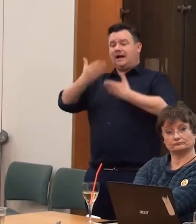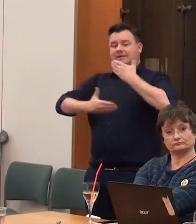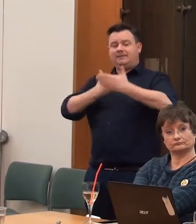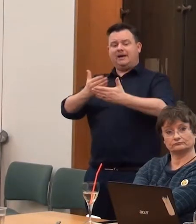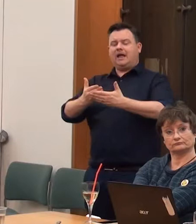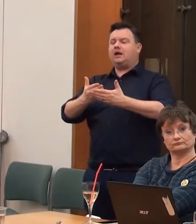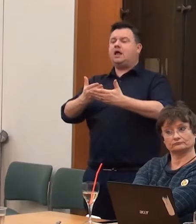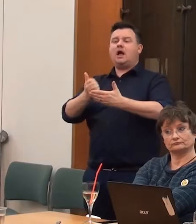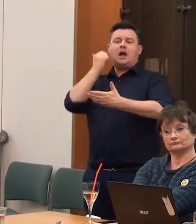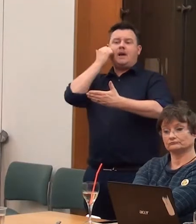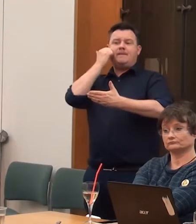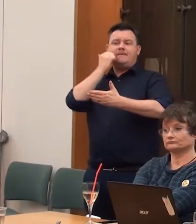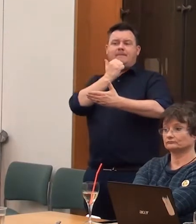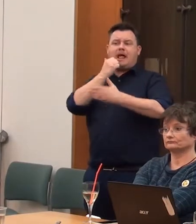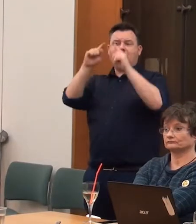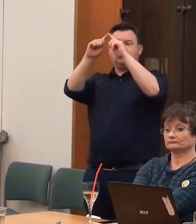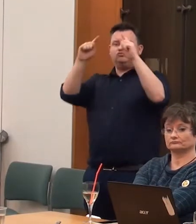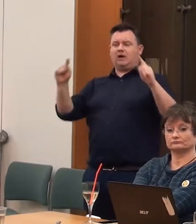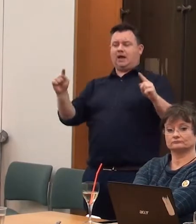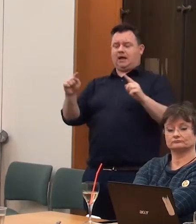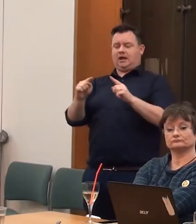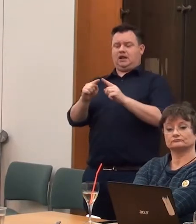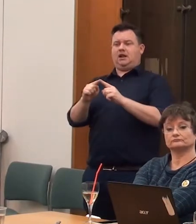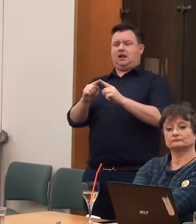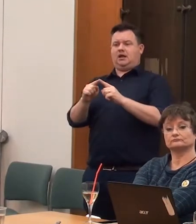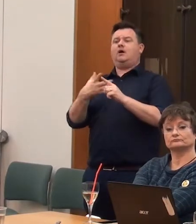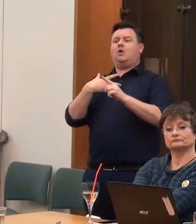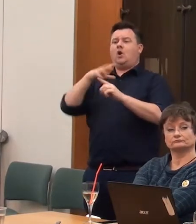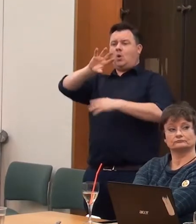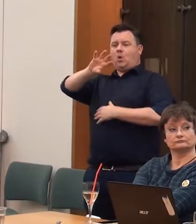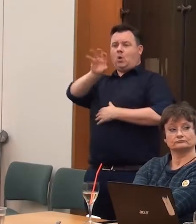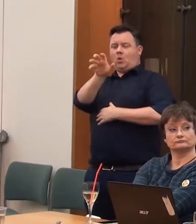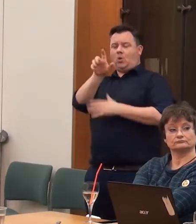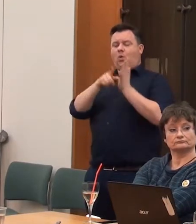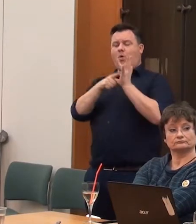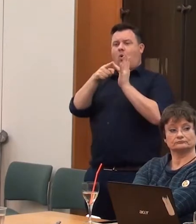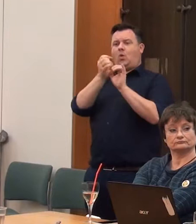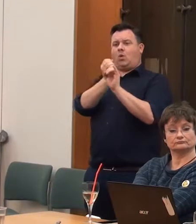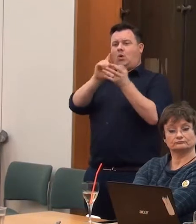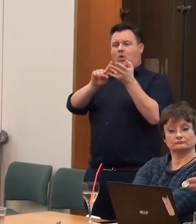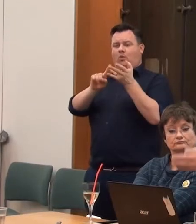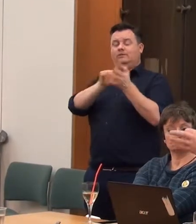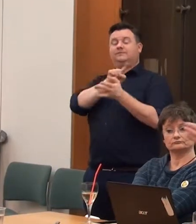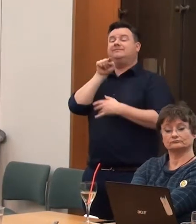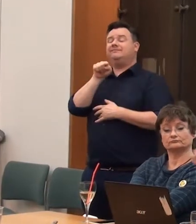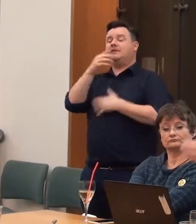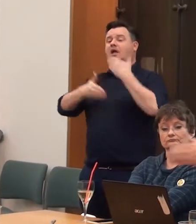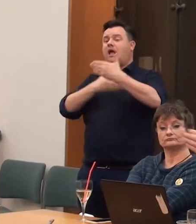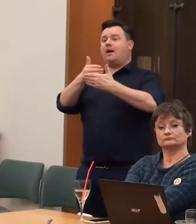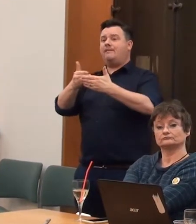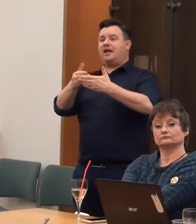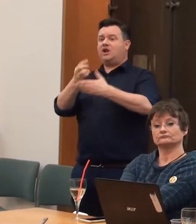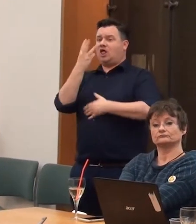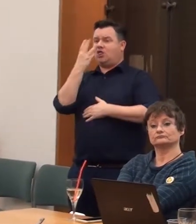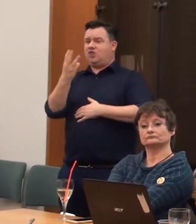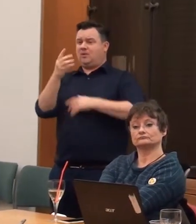triangle, the black triangle, with the upright triangle with our logo in it. Susie's explained the three things